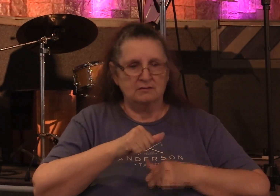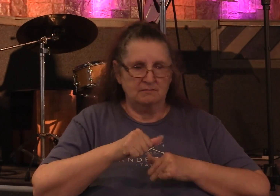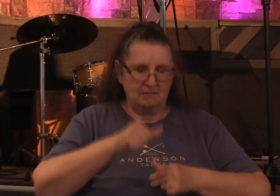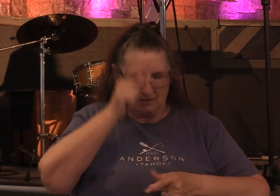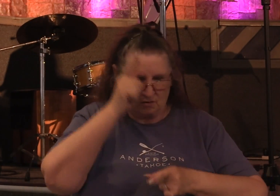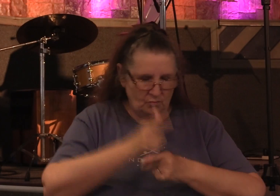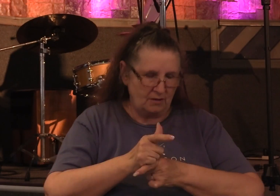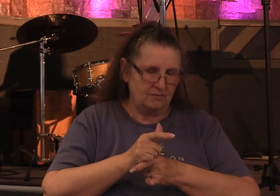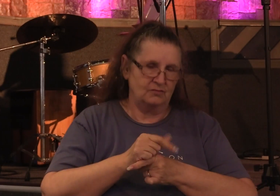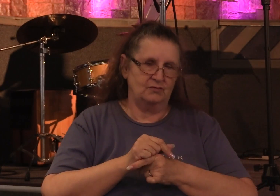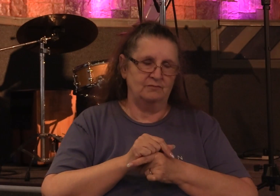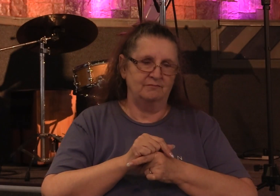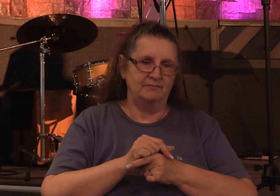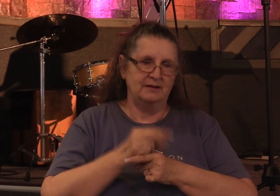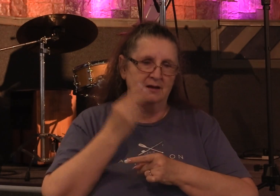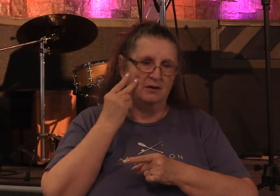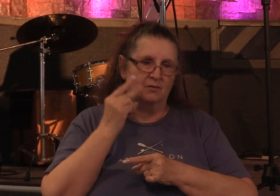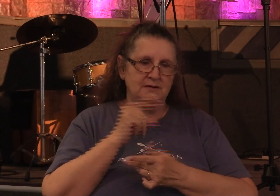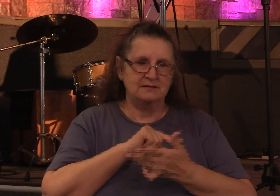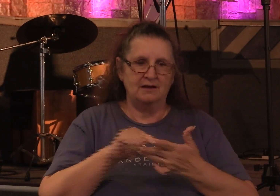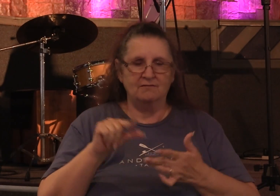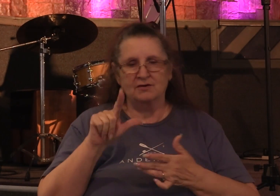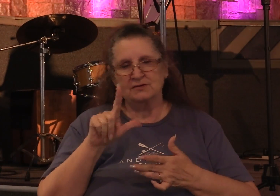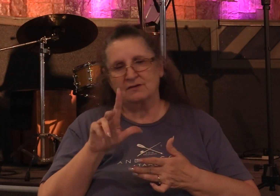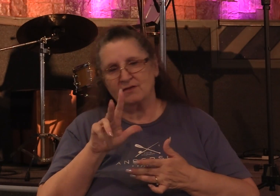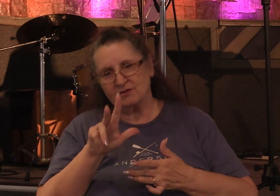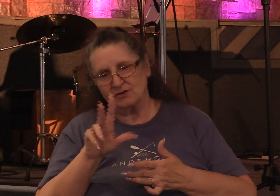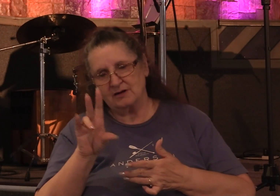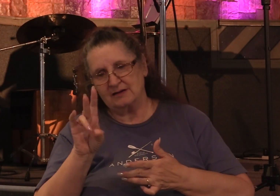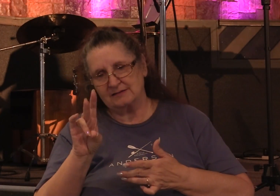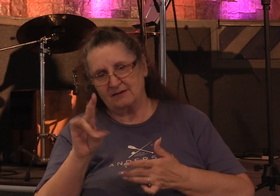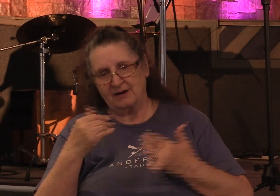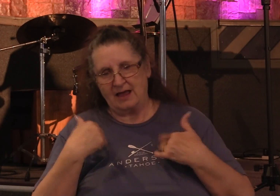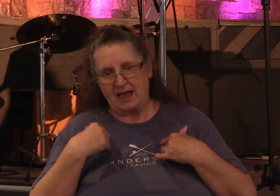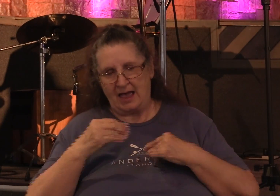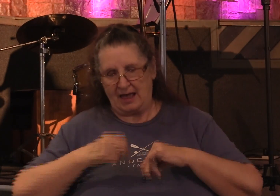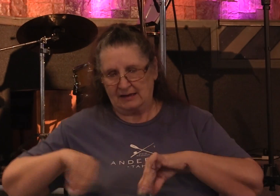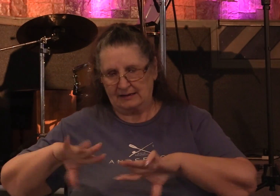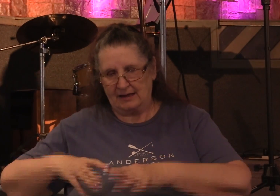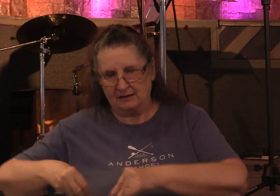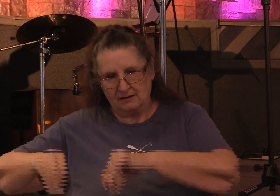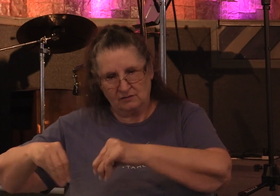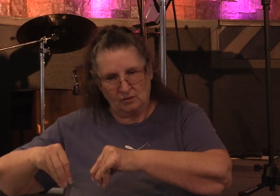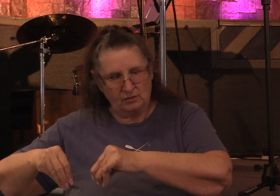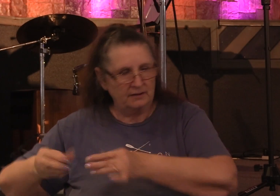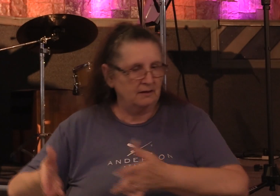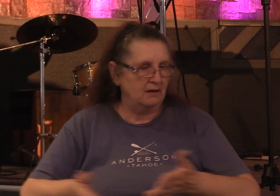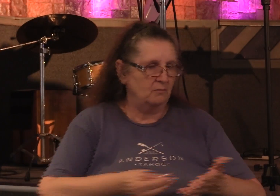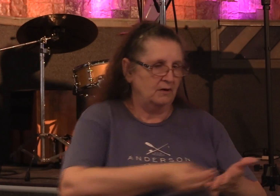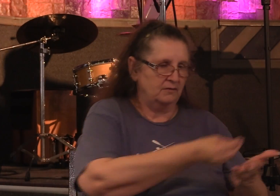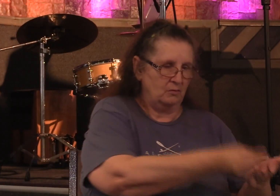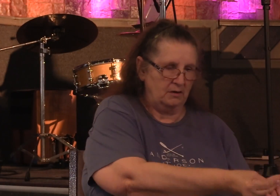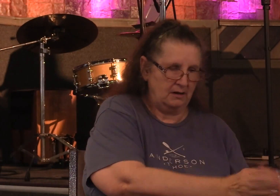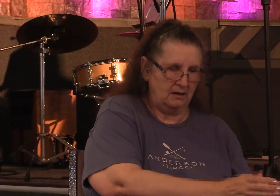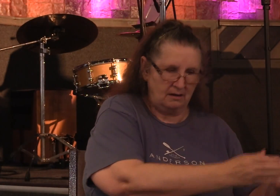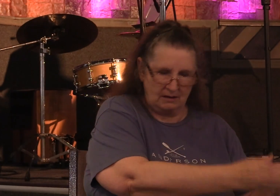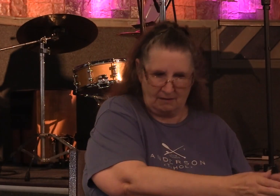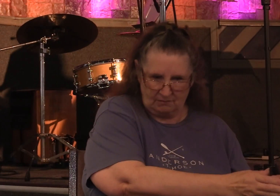And we see there in verse 37 having land he sold it and brought the money and laid it at the apostles' feet.